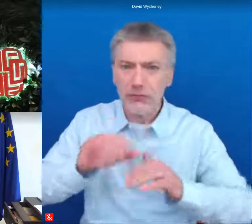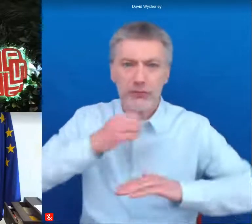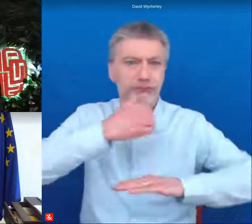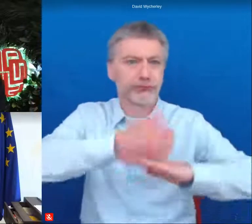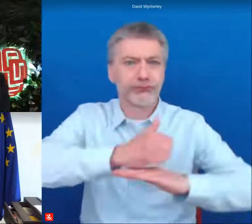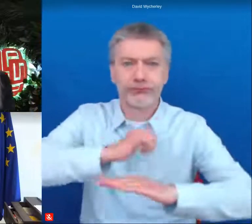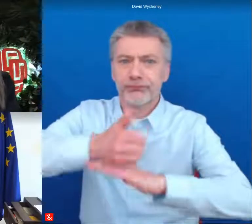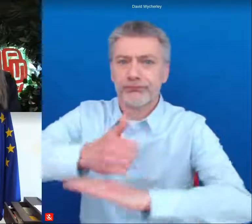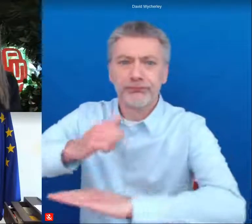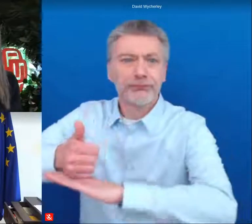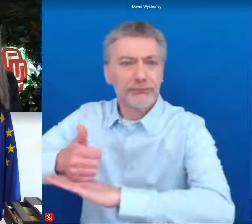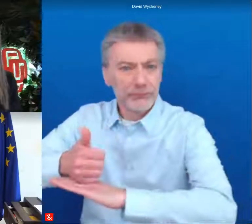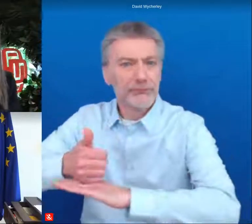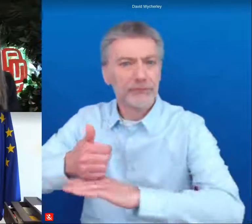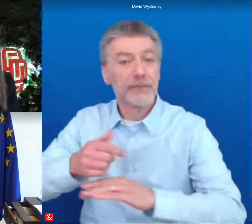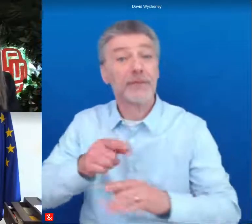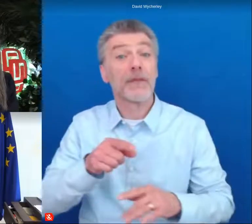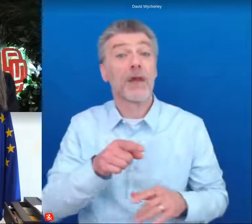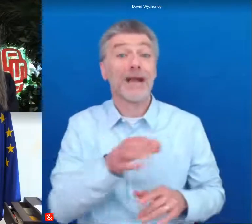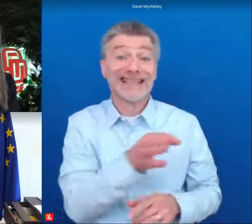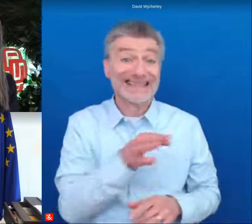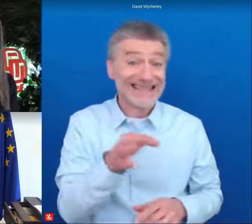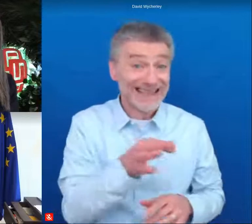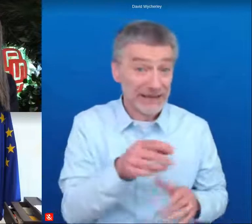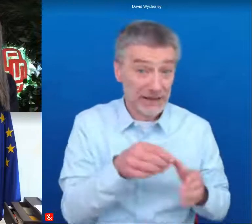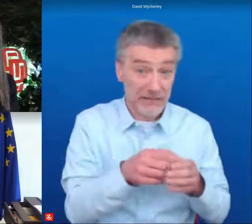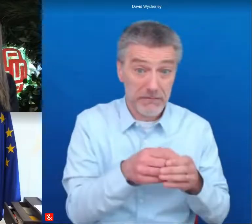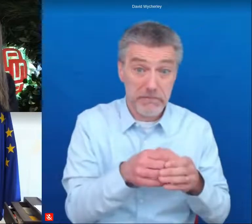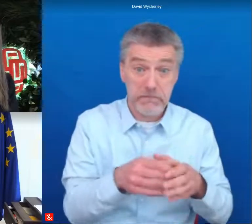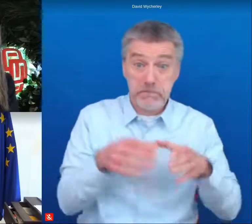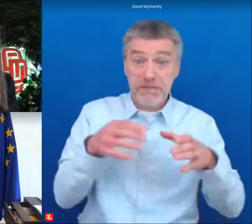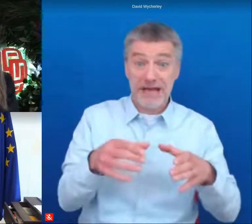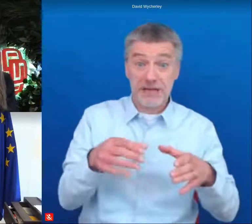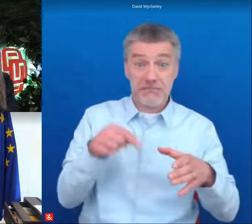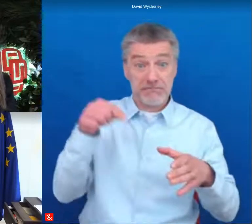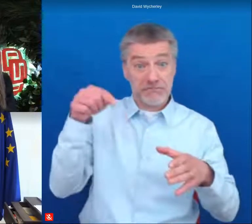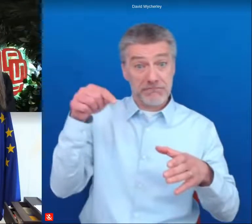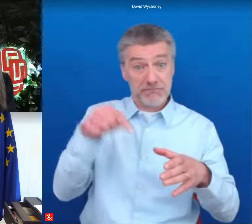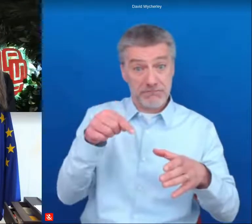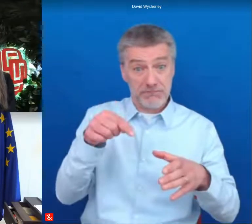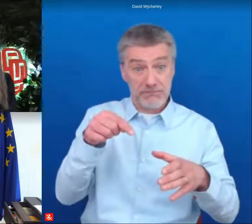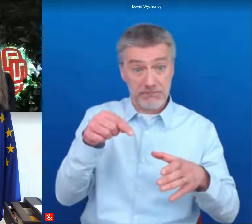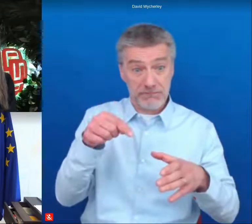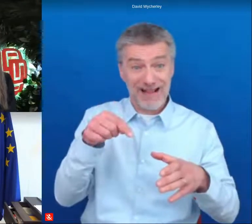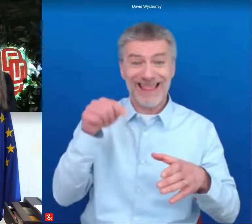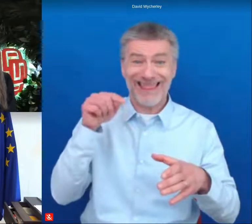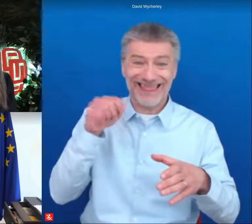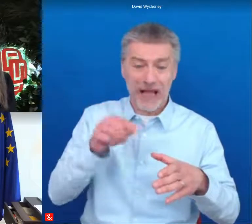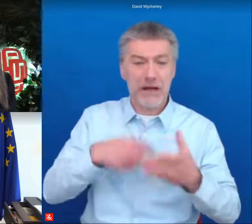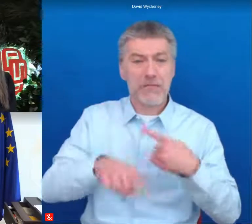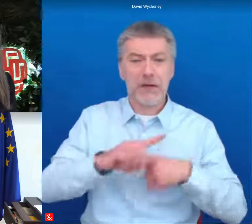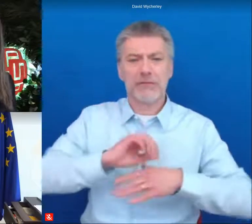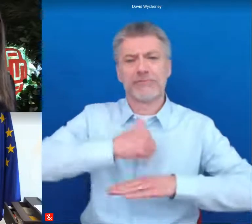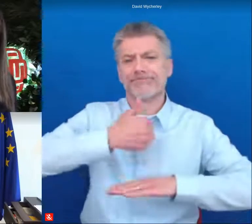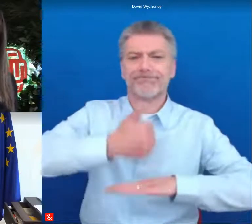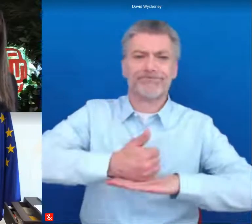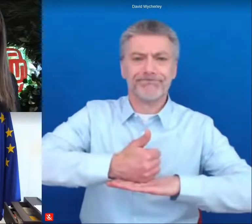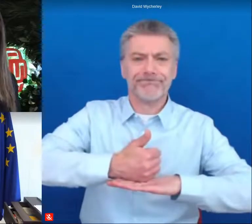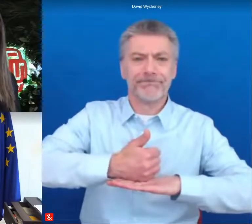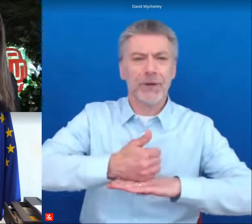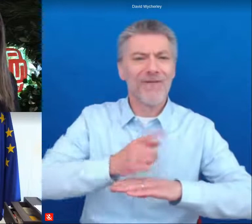mind that medium-sized cities have got to be anchors for this basic basic civilized